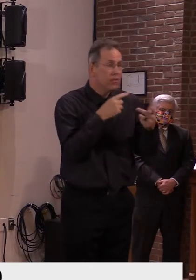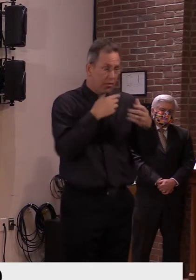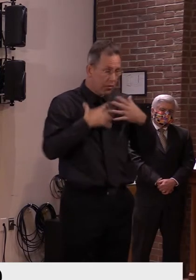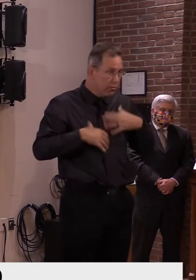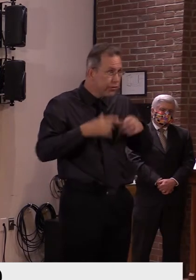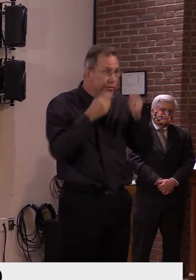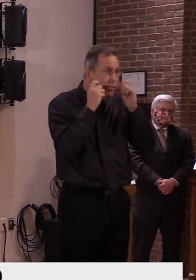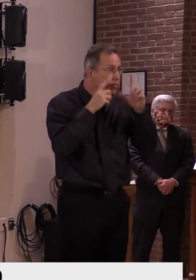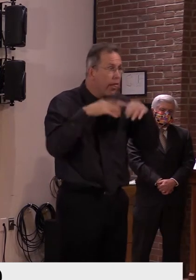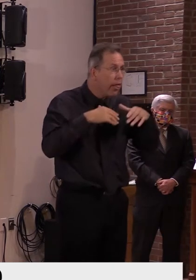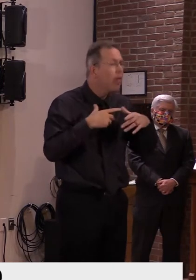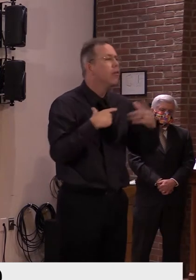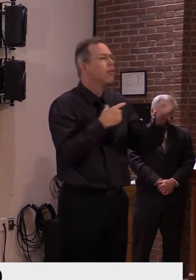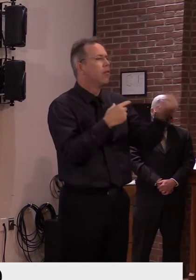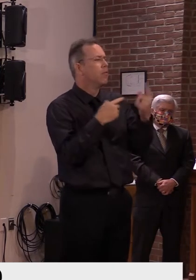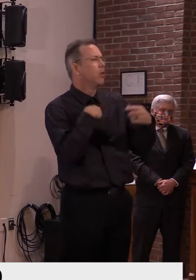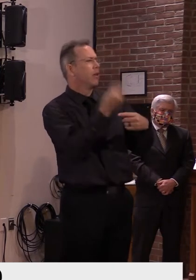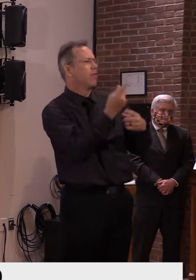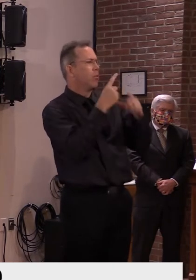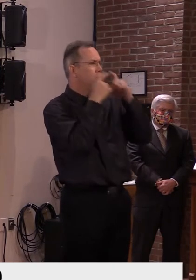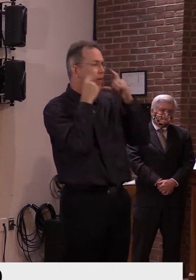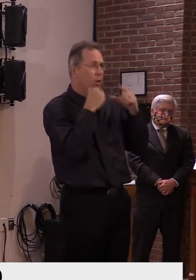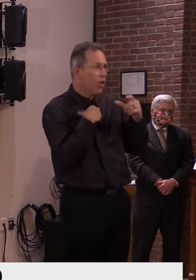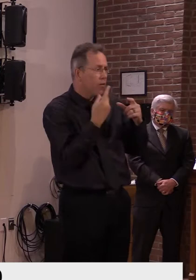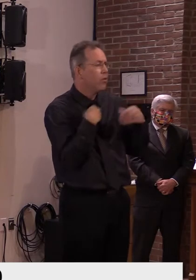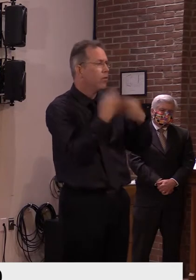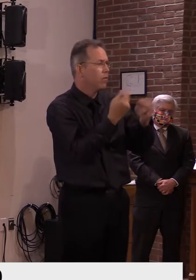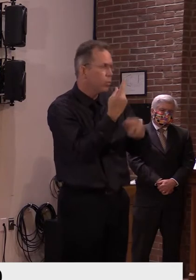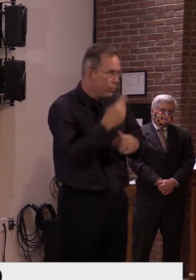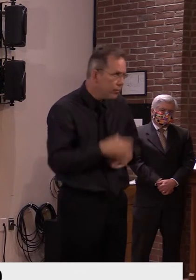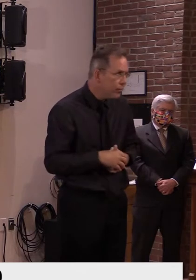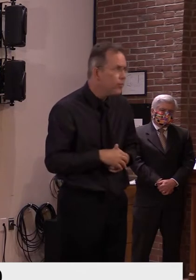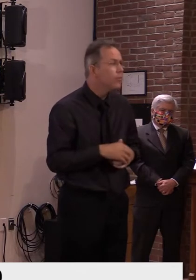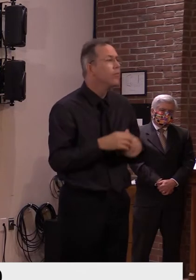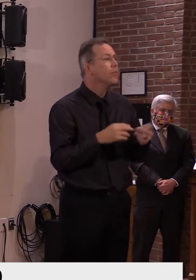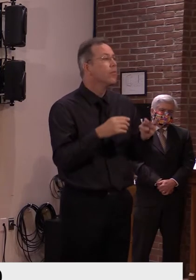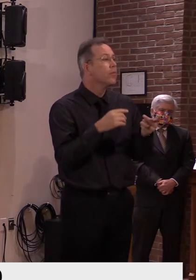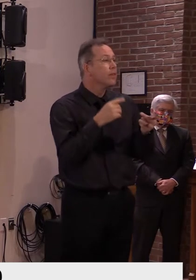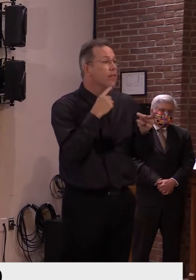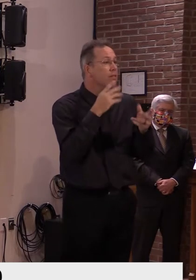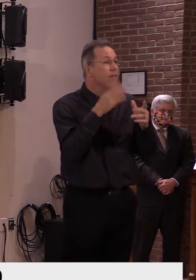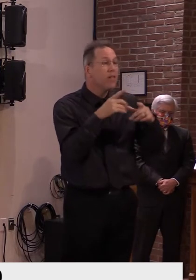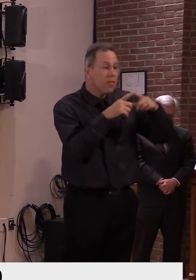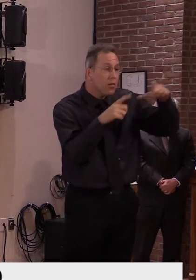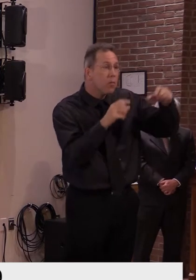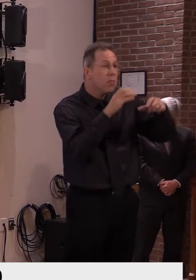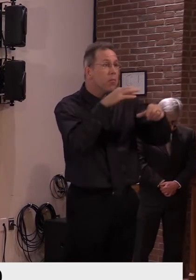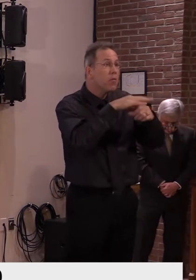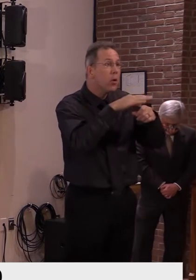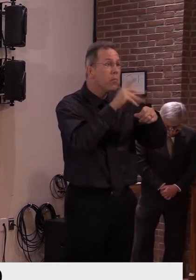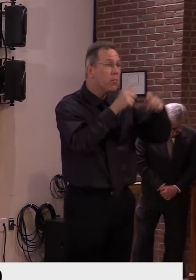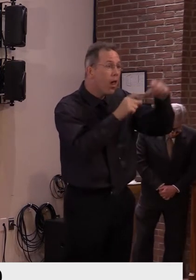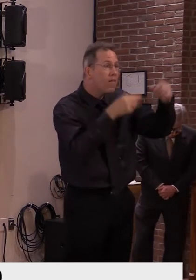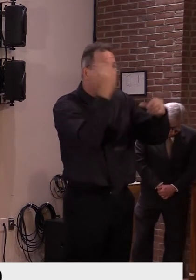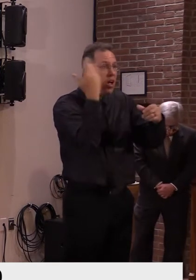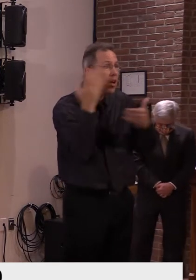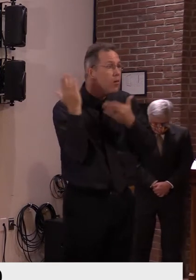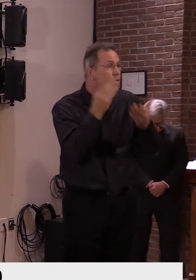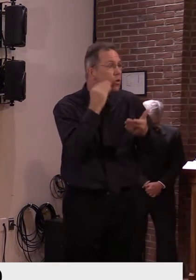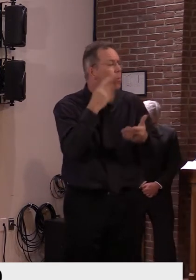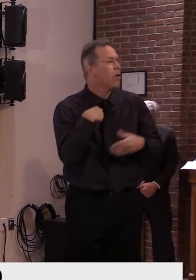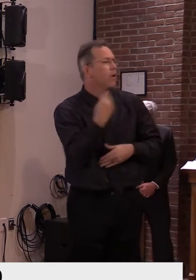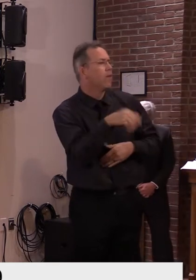day, I encourage you to reach out to your town clerk. Vermont town clerks are our election superheroes, and I